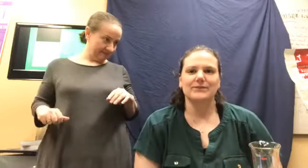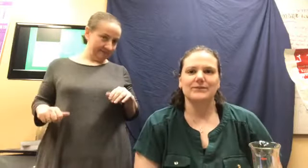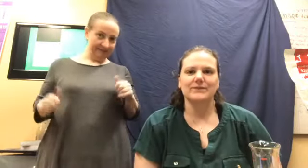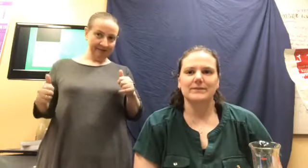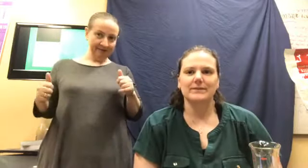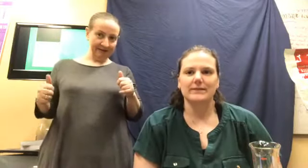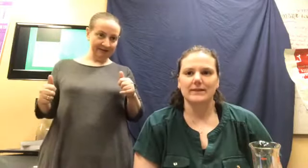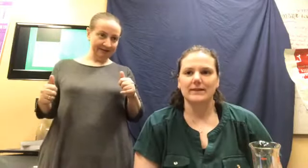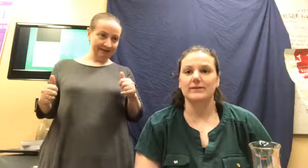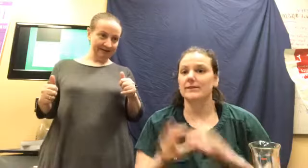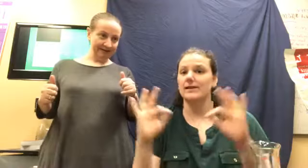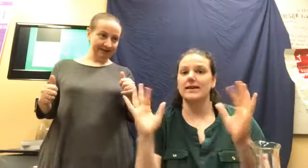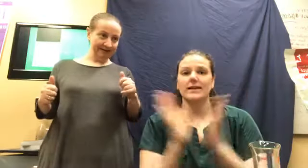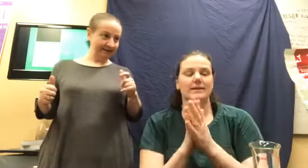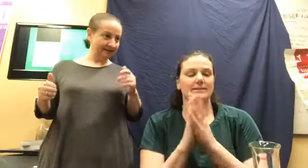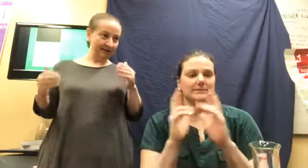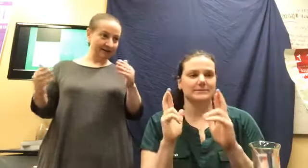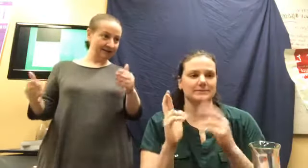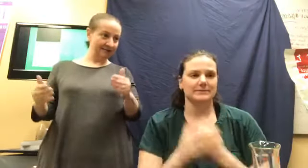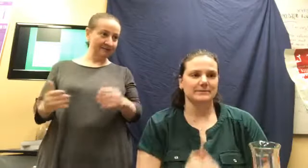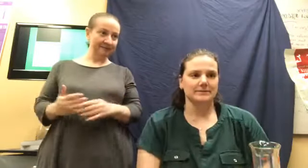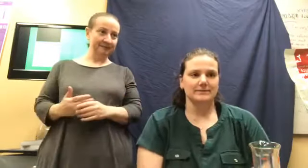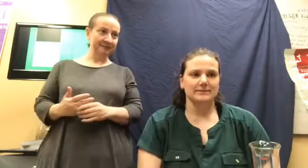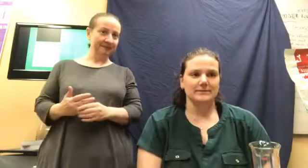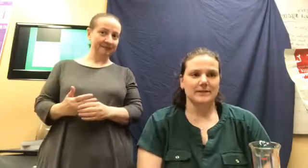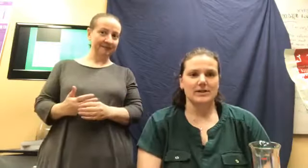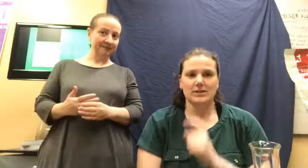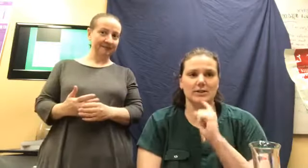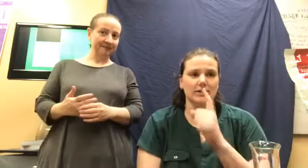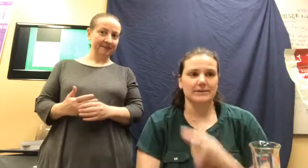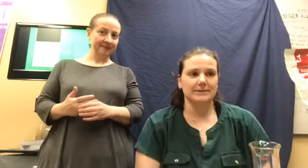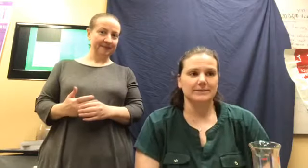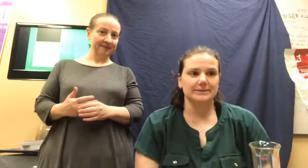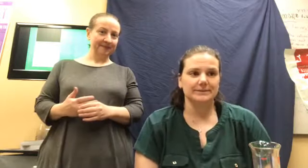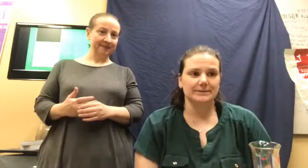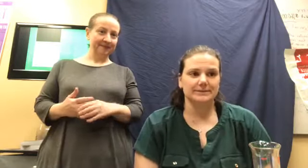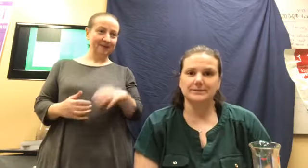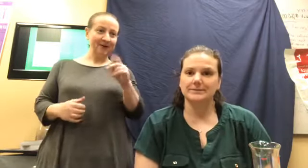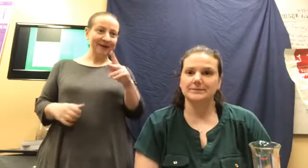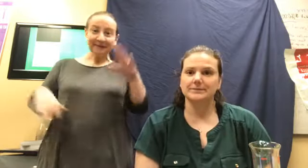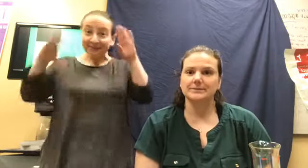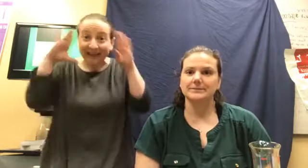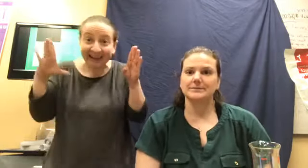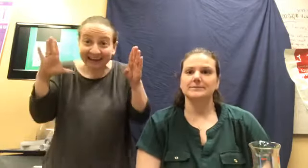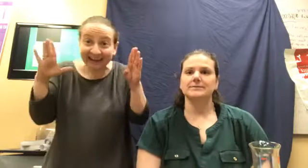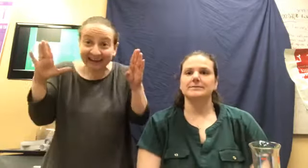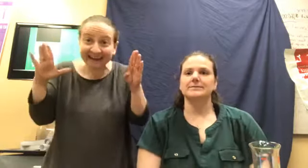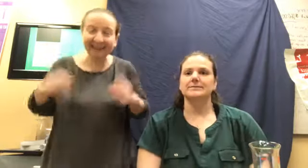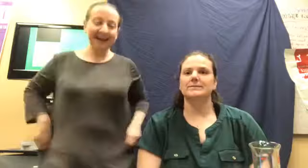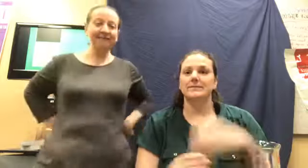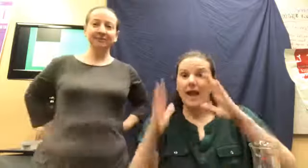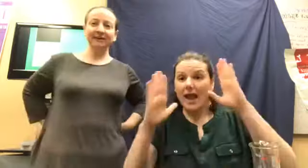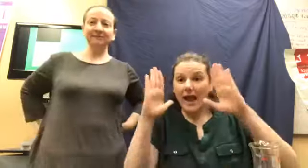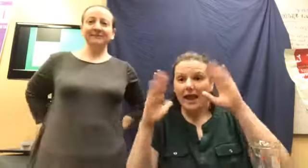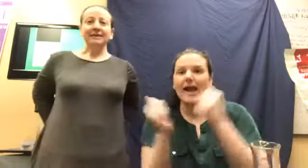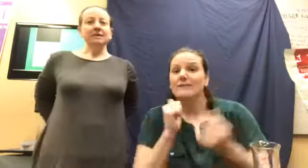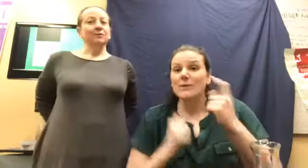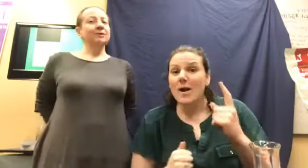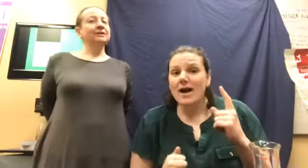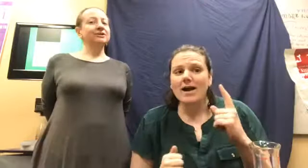Are we good? We're ready. Here we go. Sure. Okay. Hey, everyone. We're going to